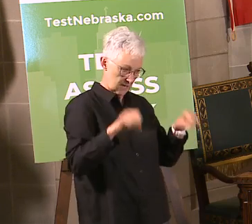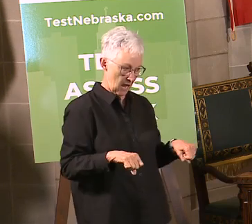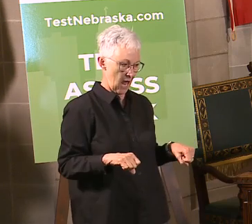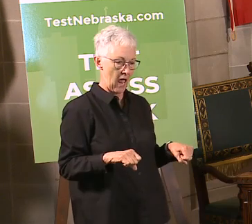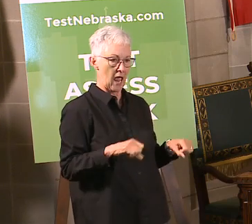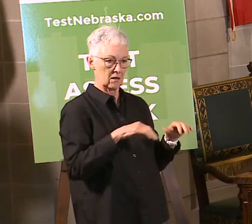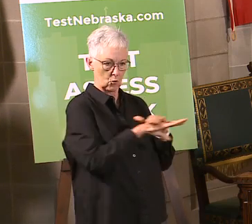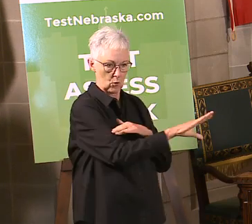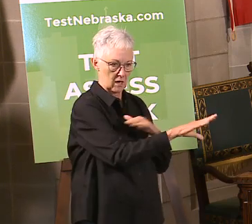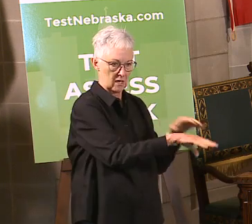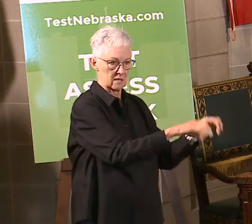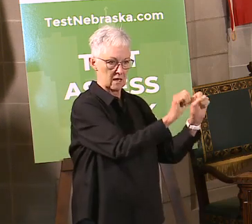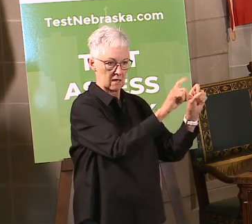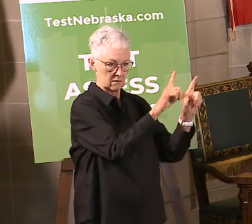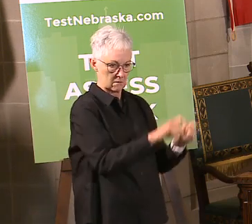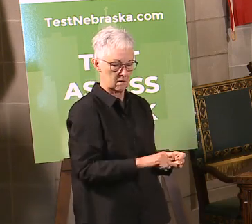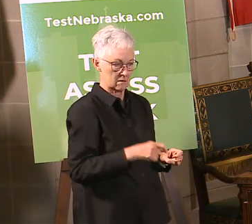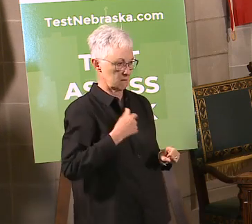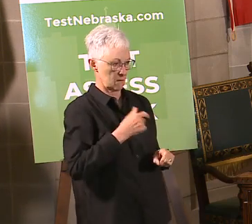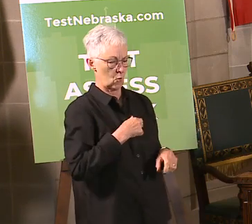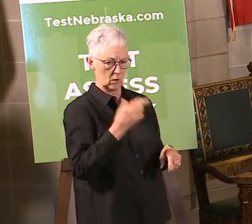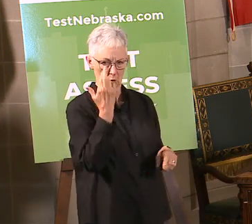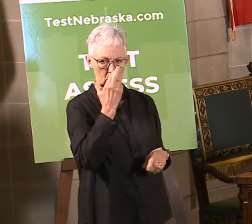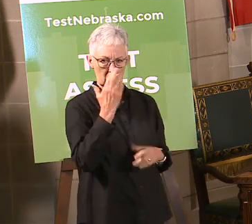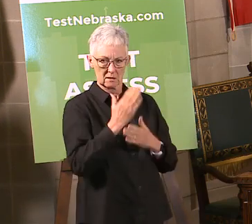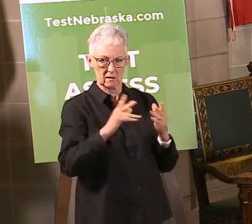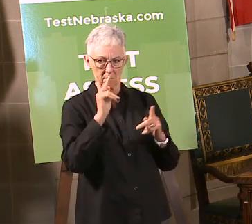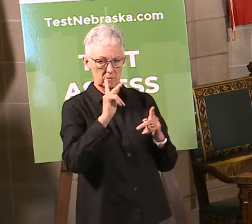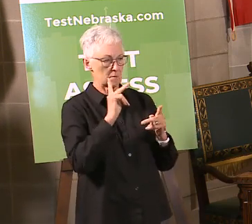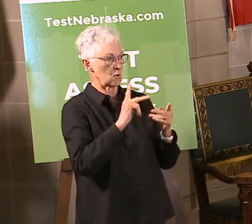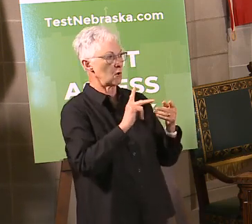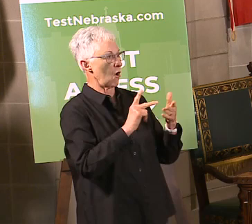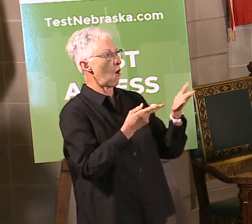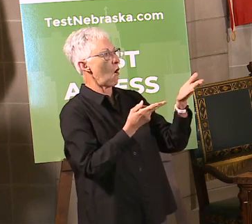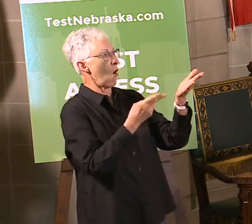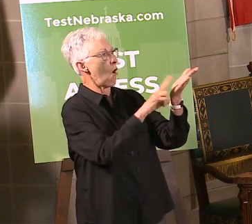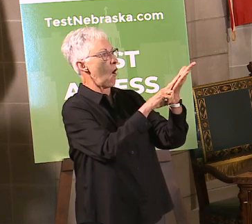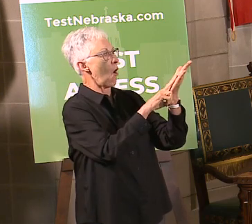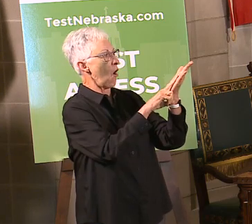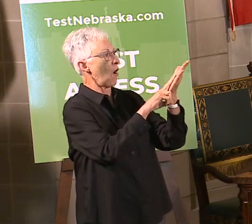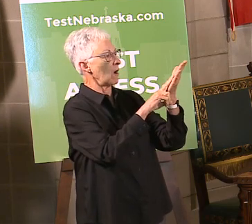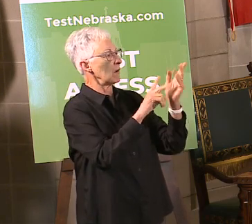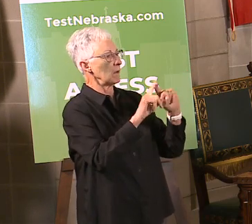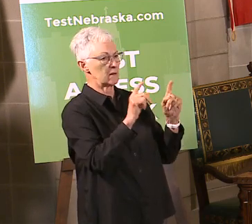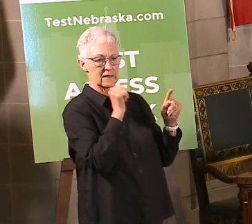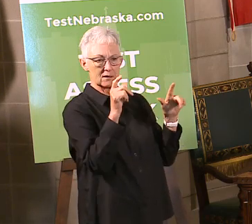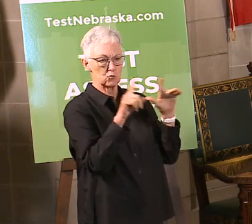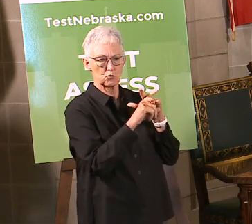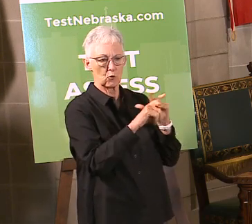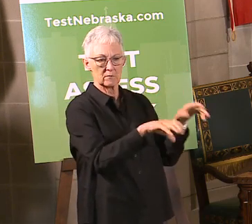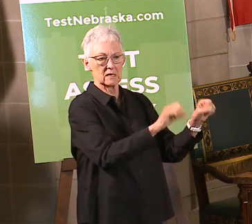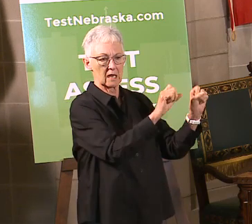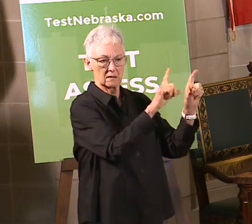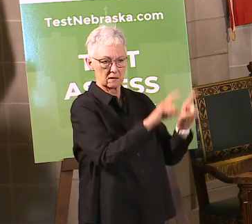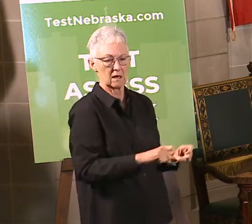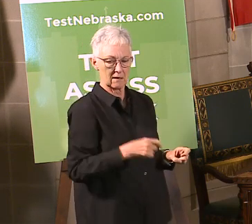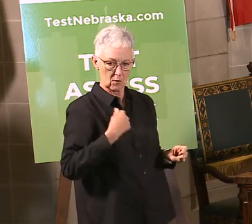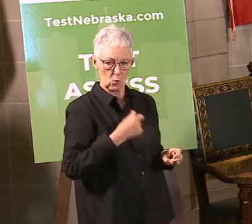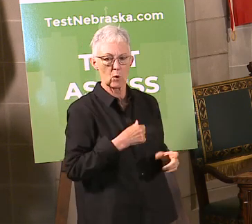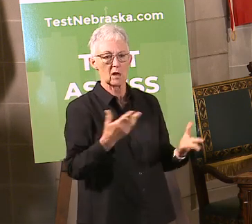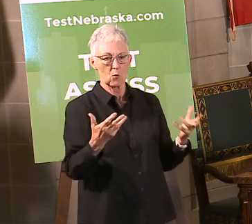showed up. So we decided we can start expanding the population that's being tested so, again, that we can